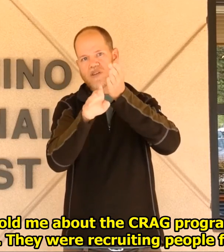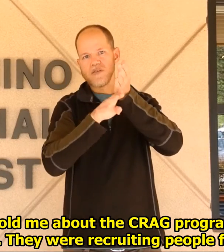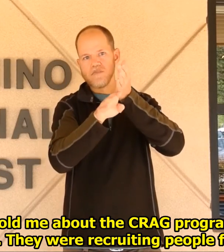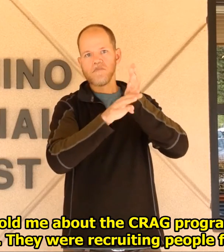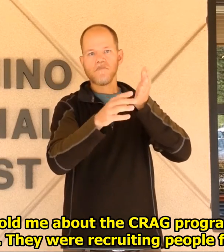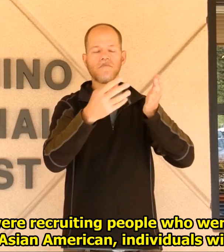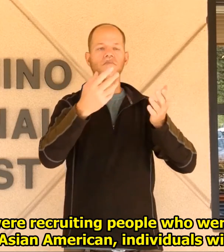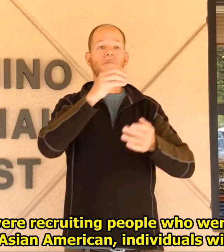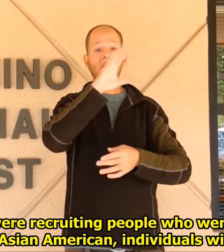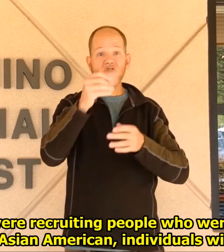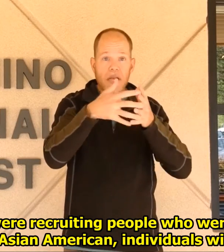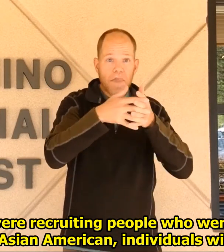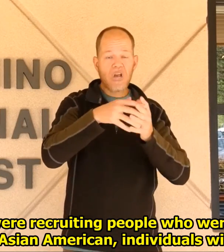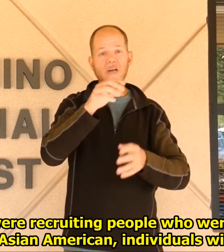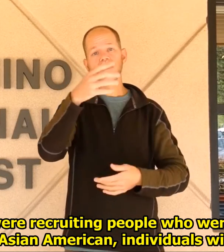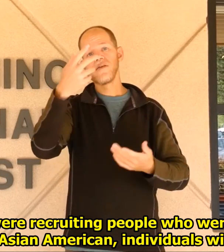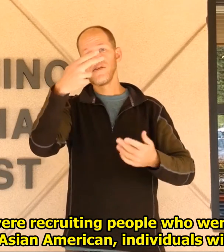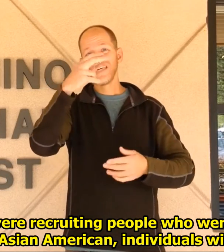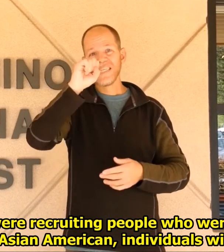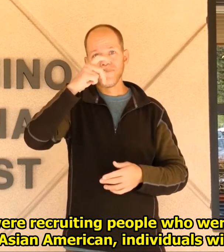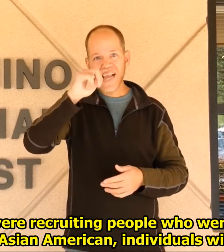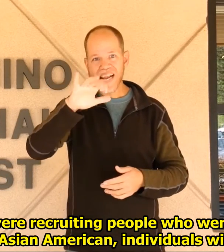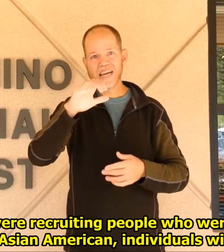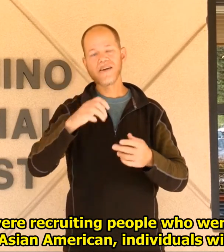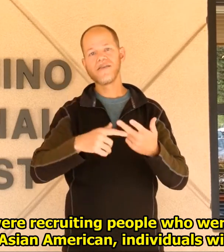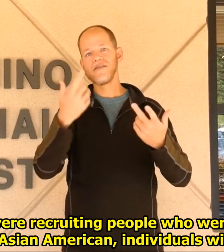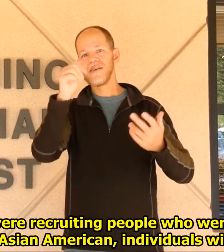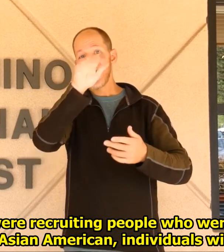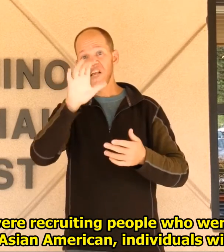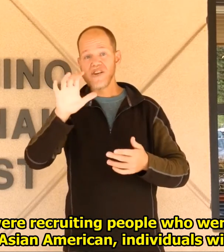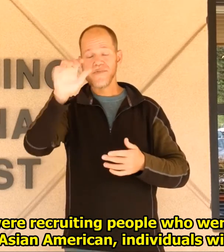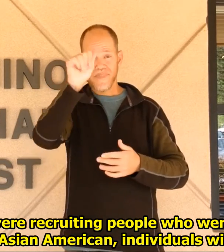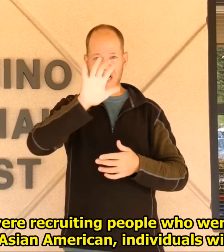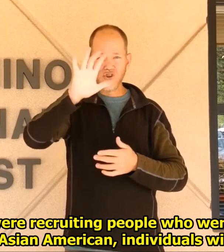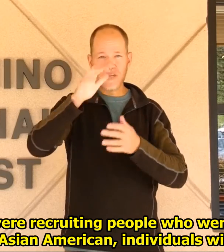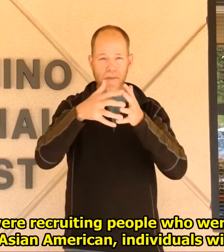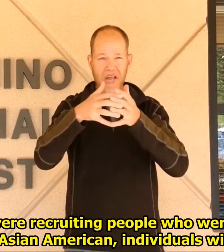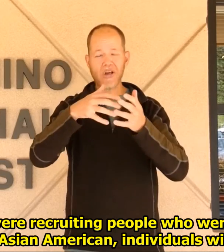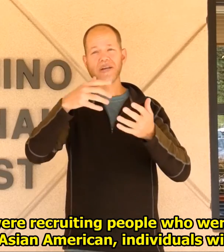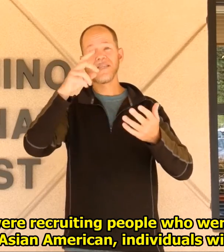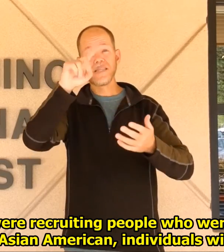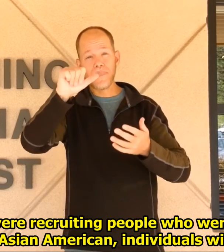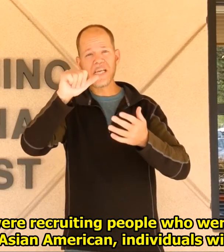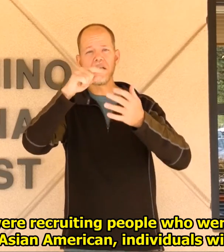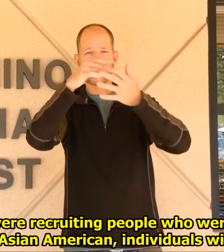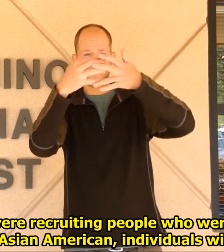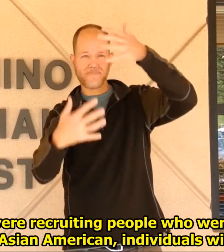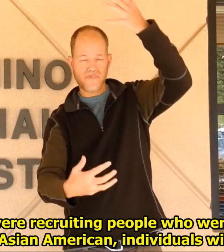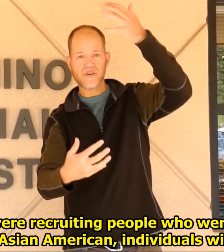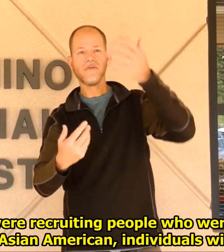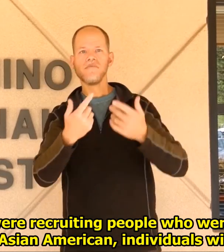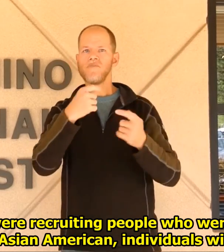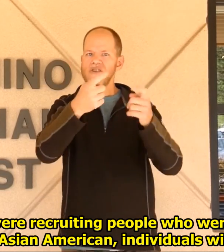from different minorities. They were recruiting people who were African American, Hispanic, Asian American,